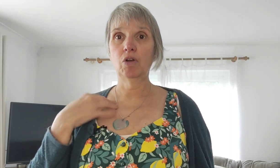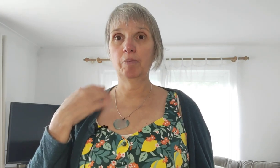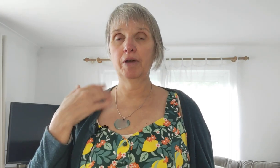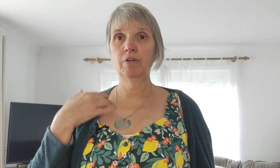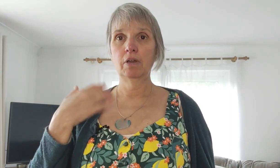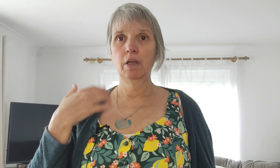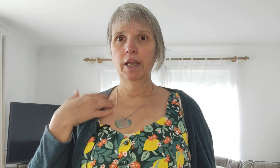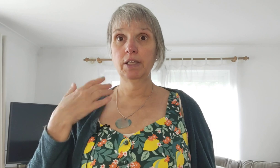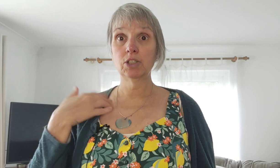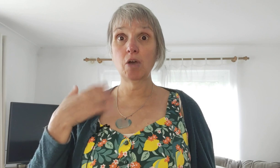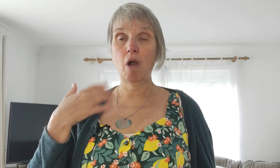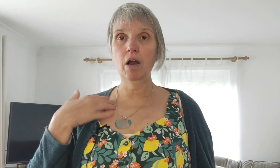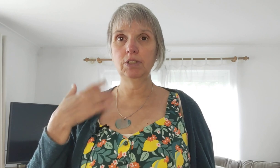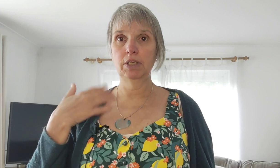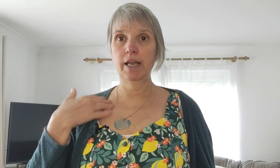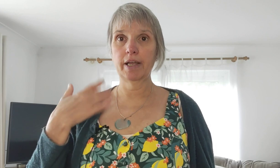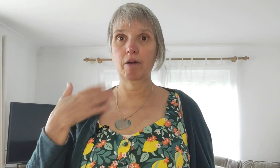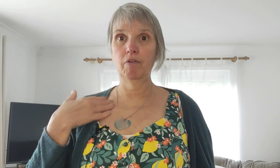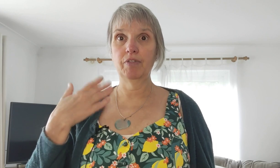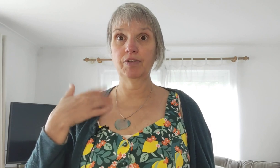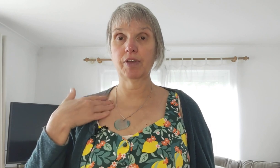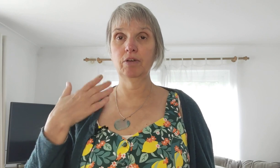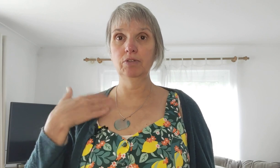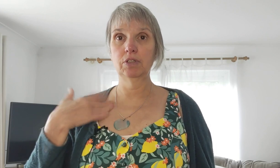collarbone it's so hard to let go of this guilt